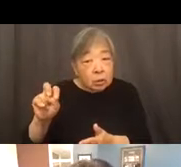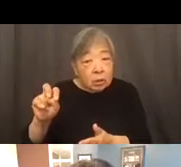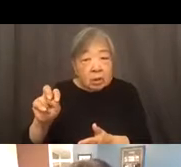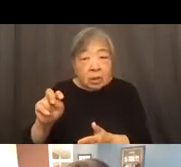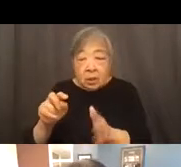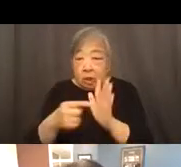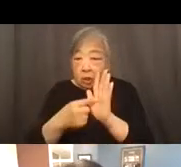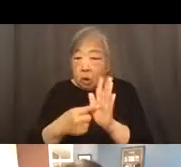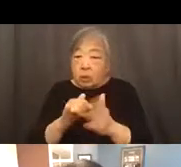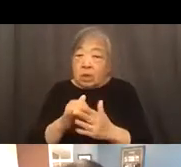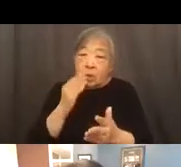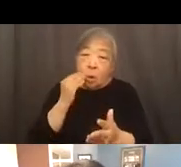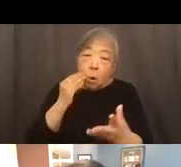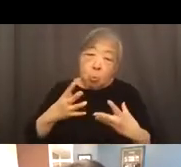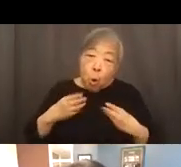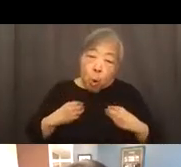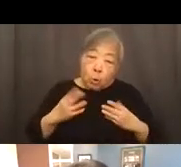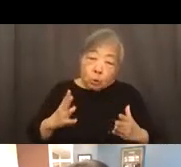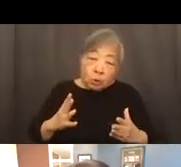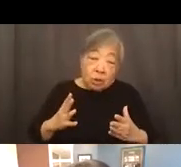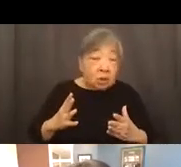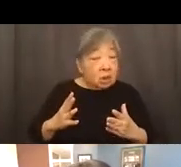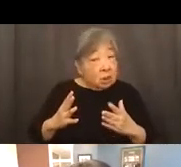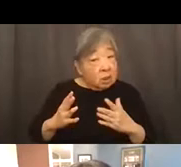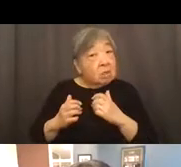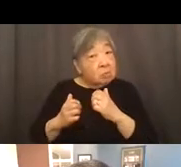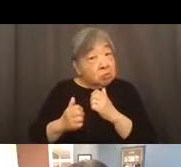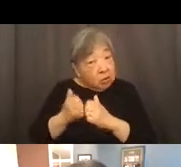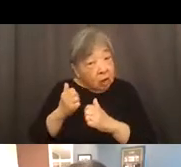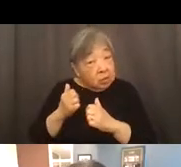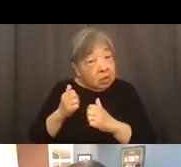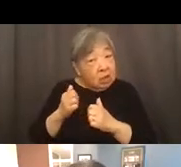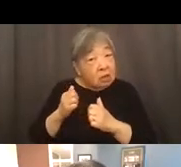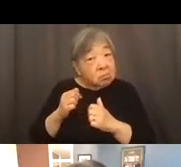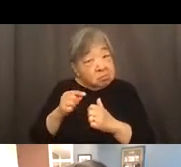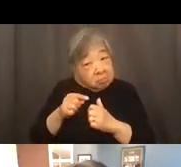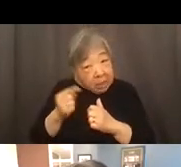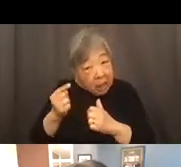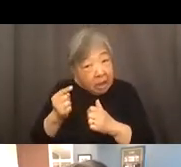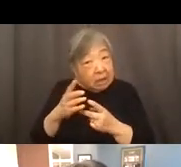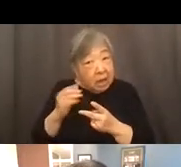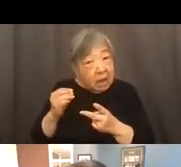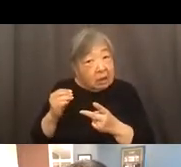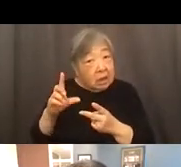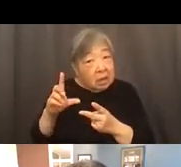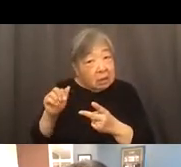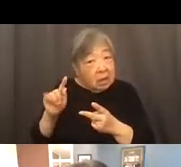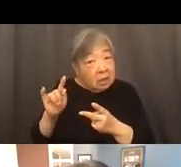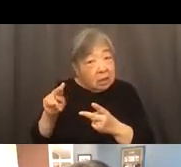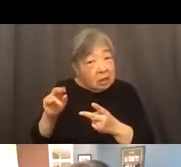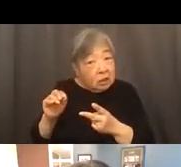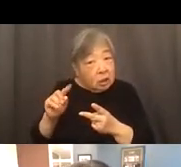in predominantly Black and Latino zip codes are